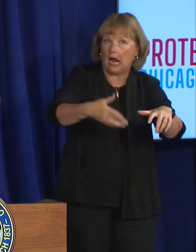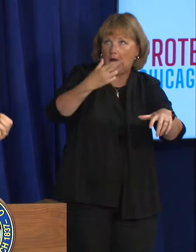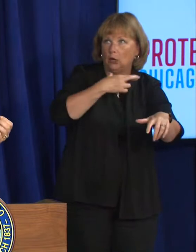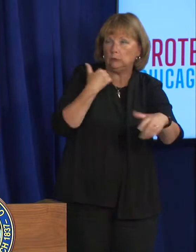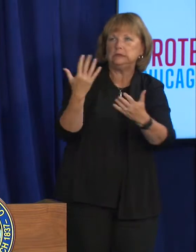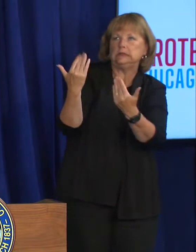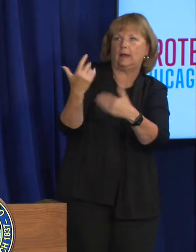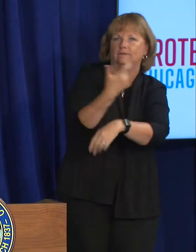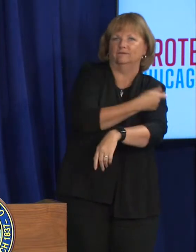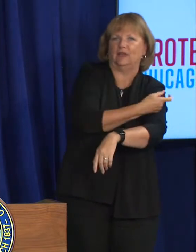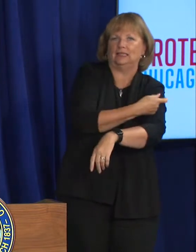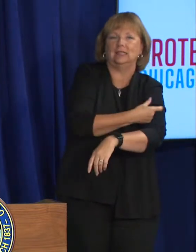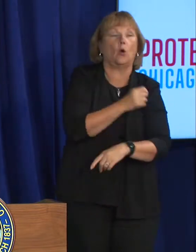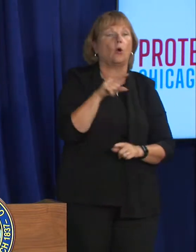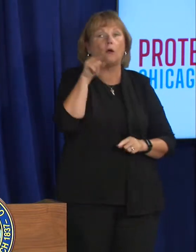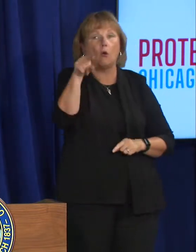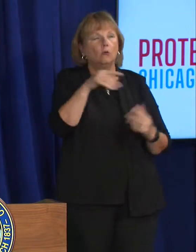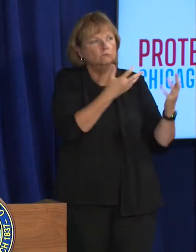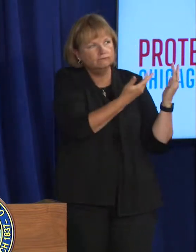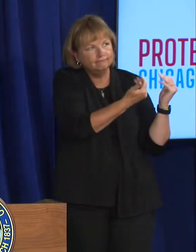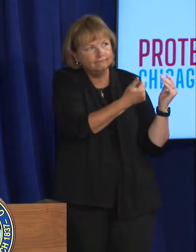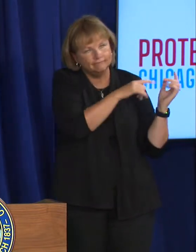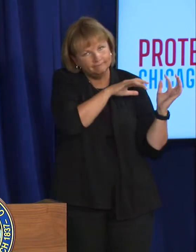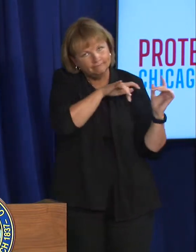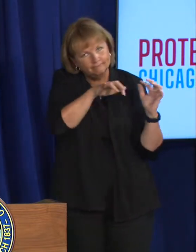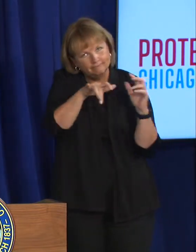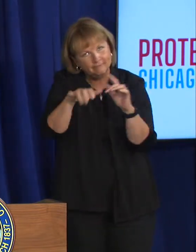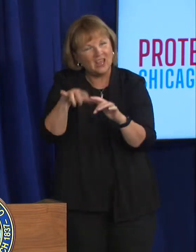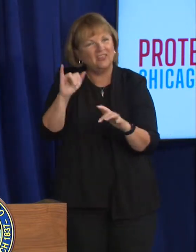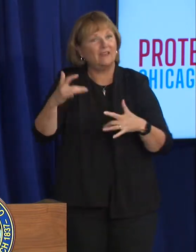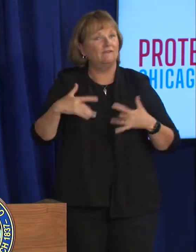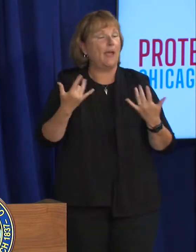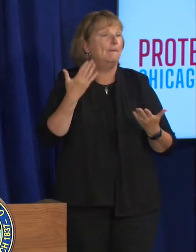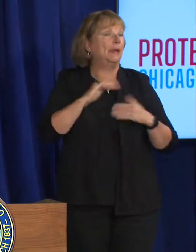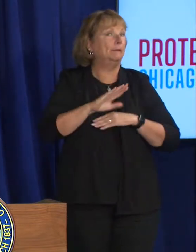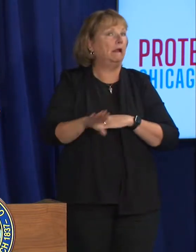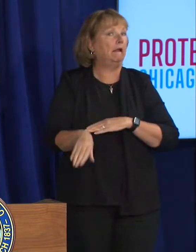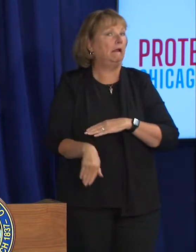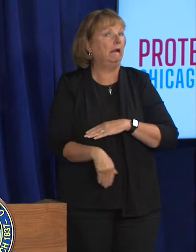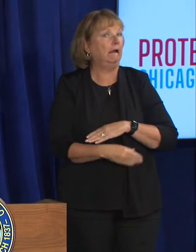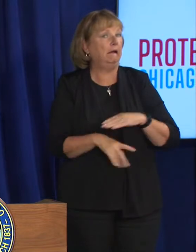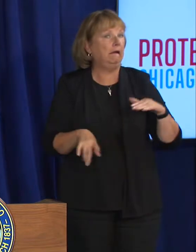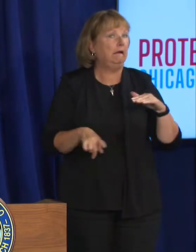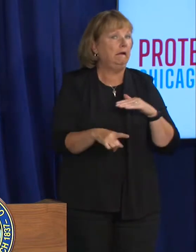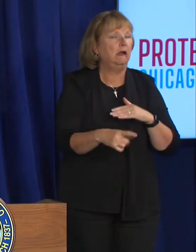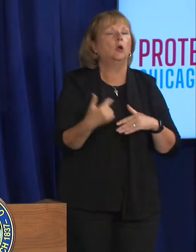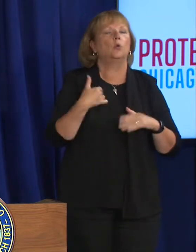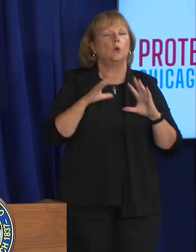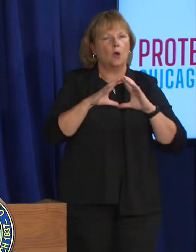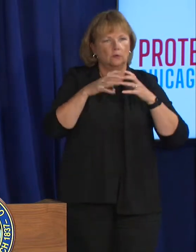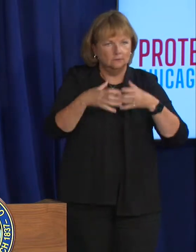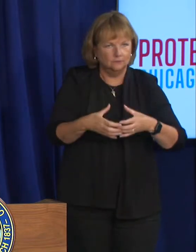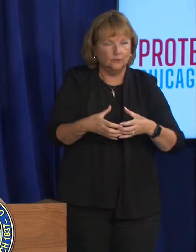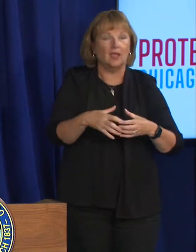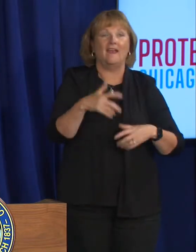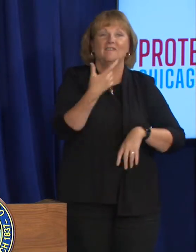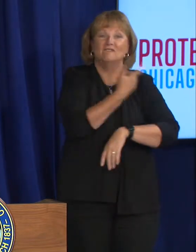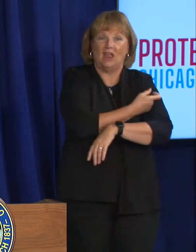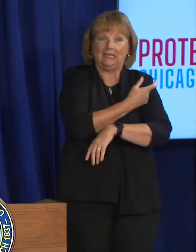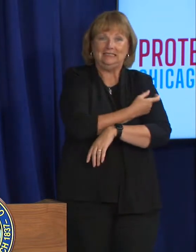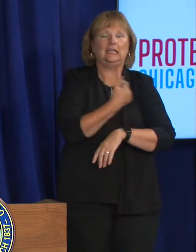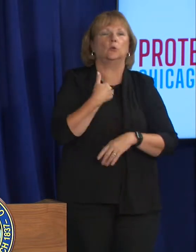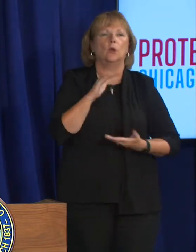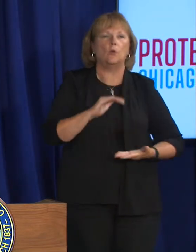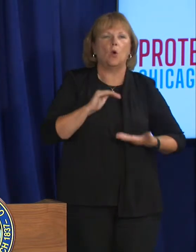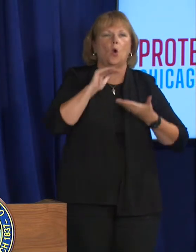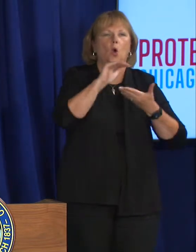or come over here including um it may be an event that's in the middle of the night you know it may we want to take the vaccine to where high-risk people